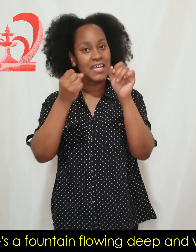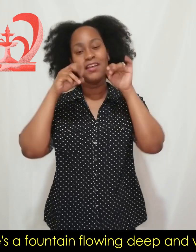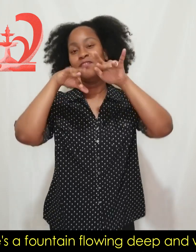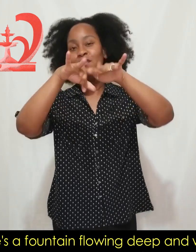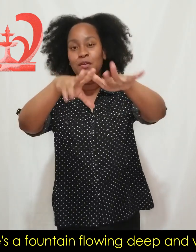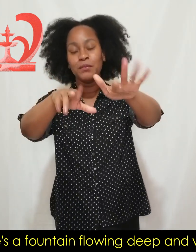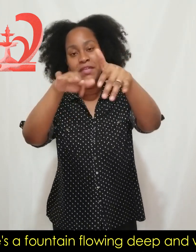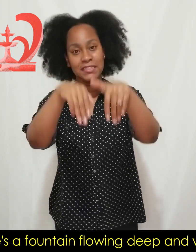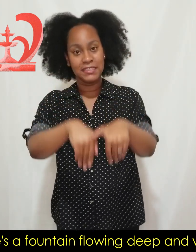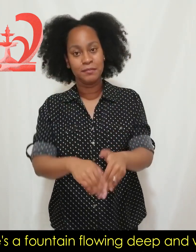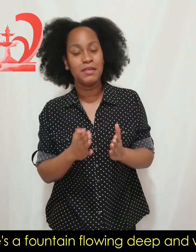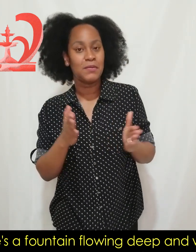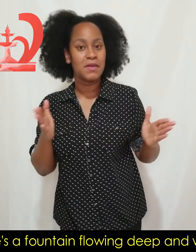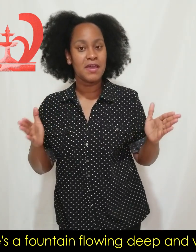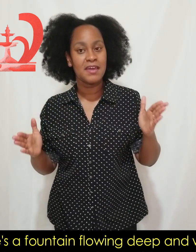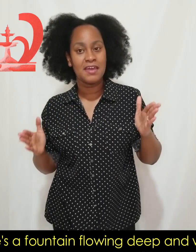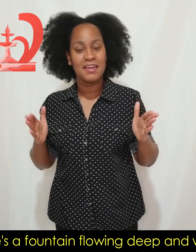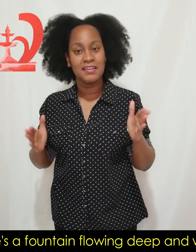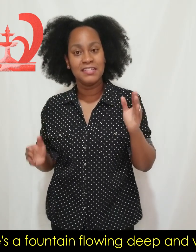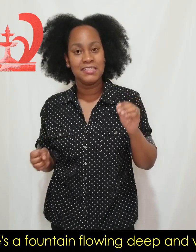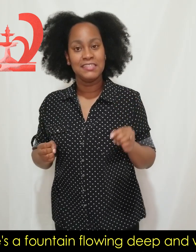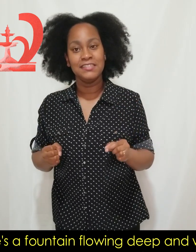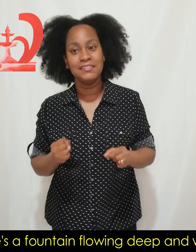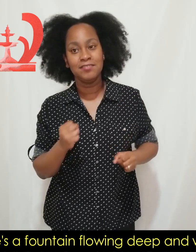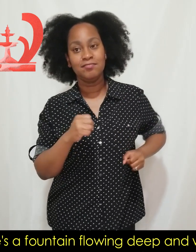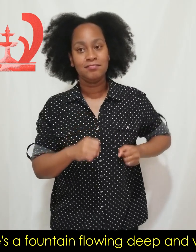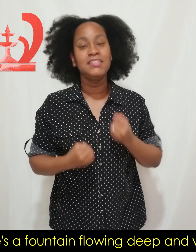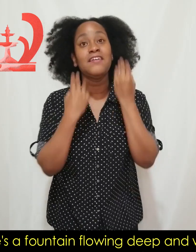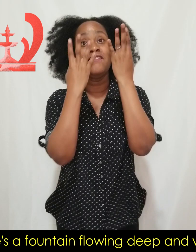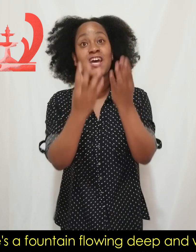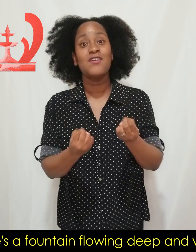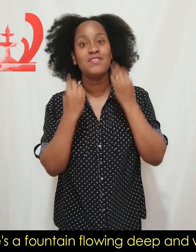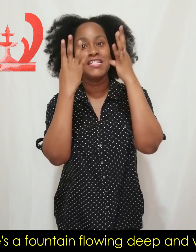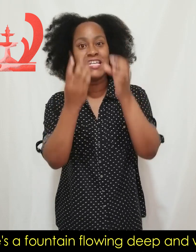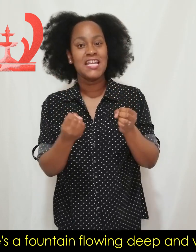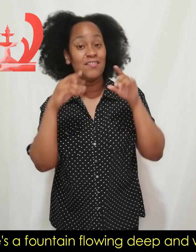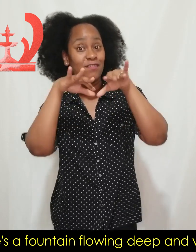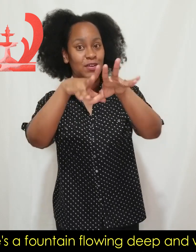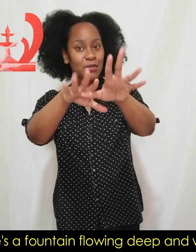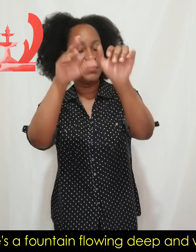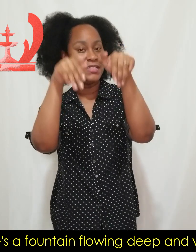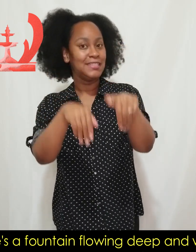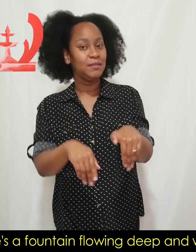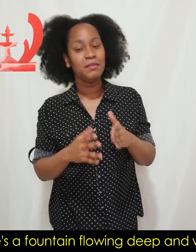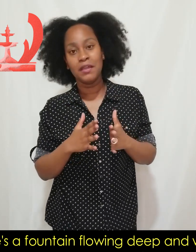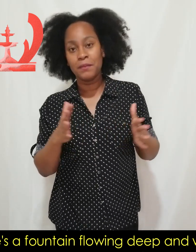flowing deep and